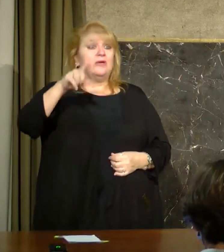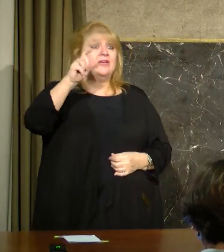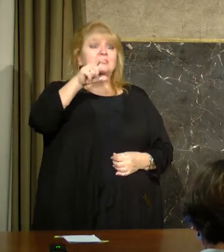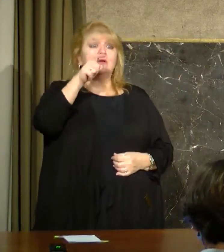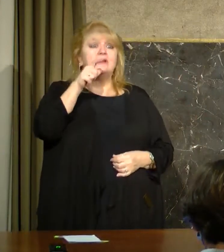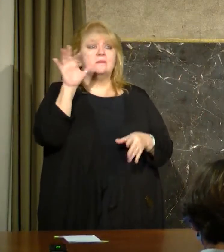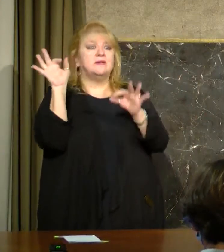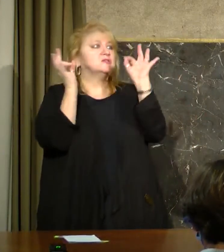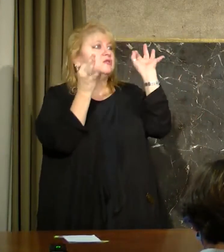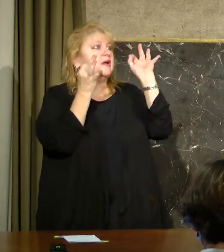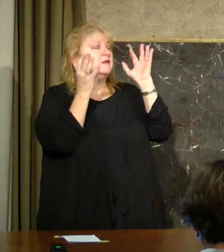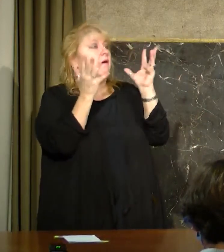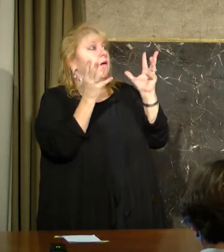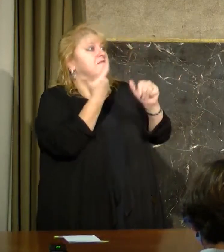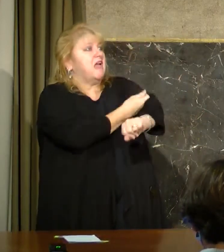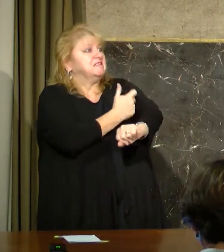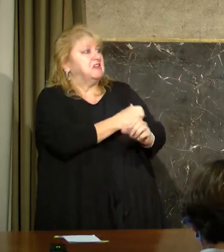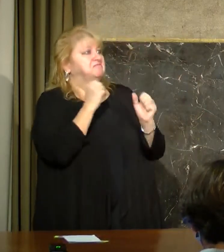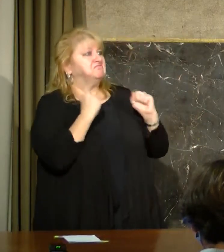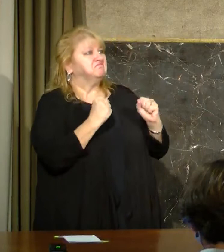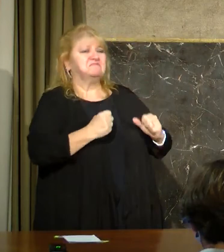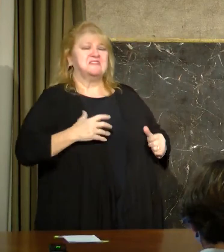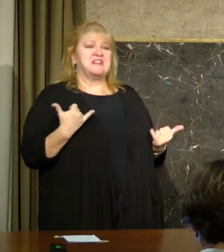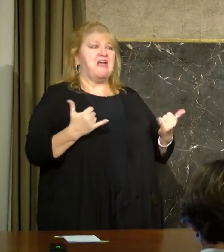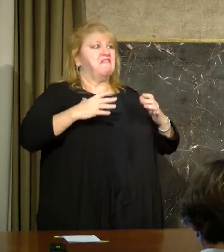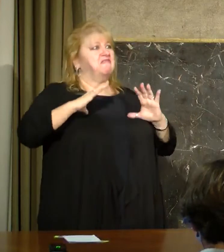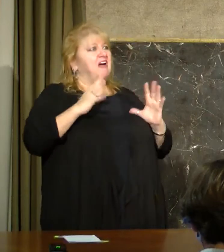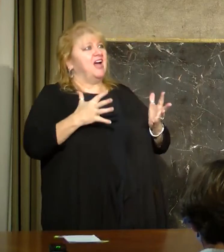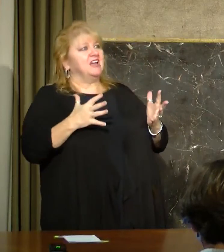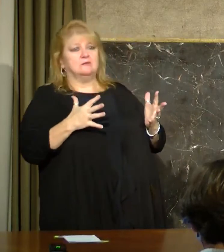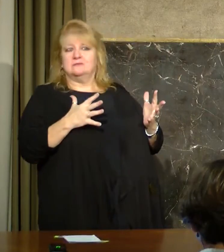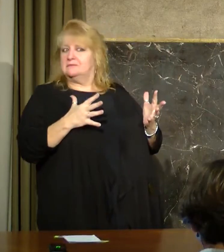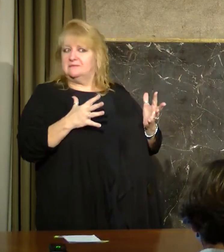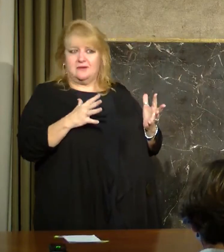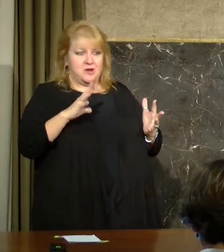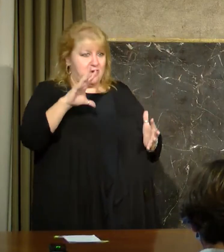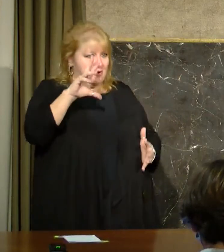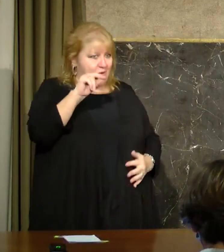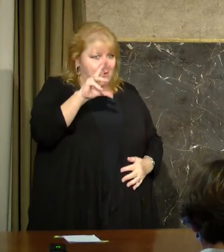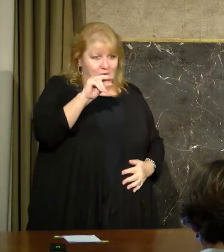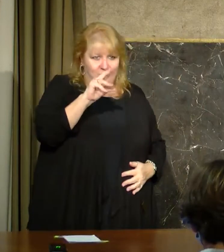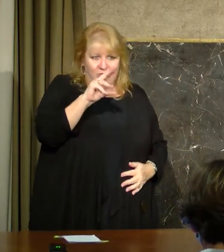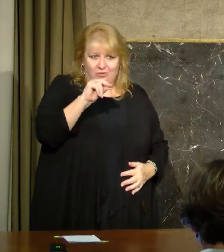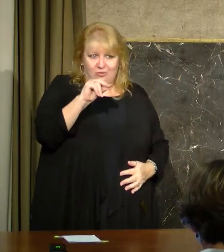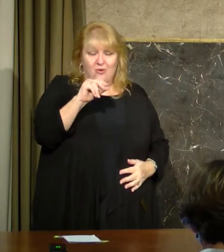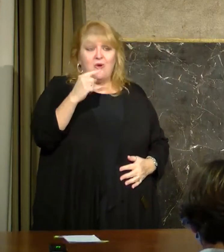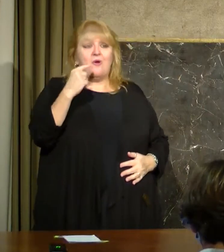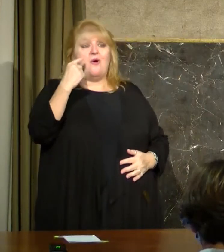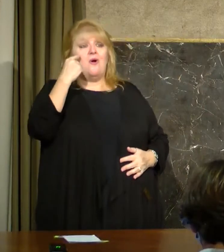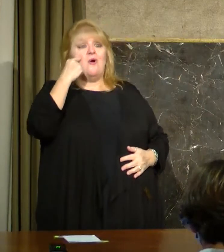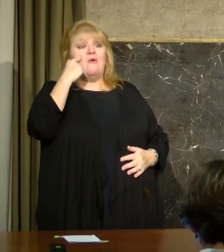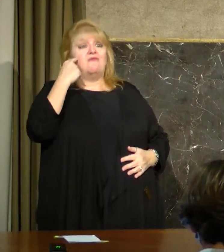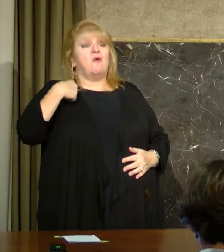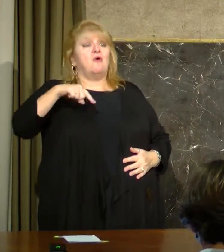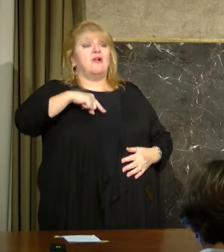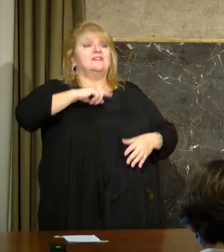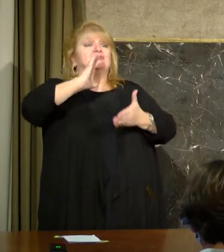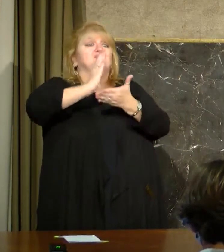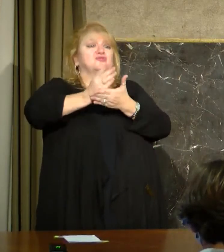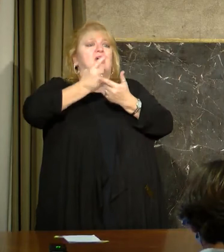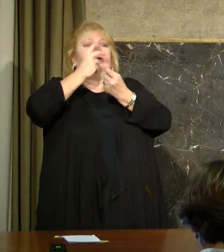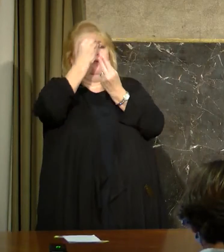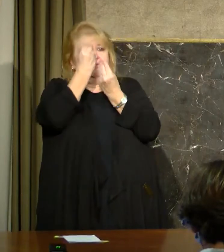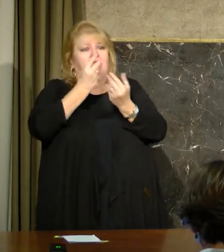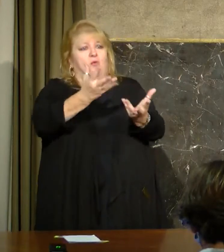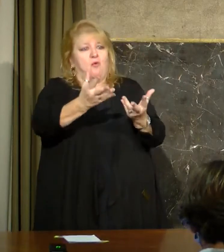But right now, in order to stop having to report 40 or 50 or 60 lives